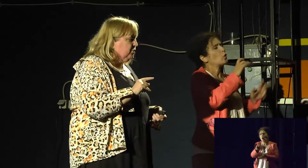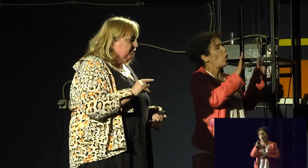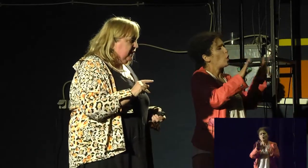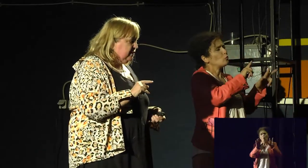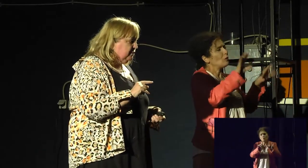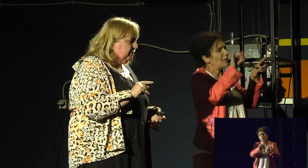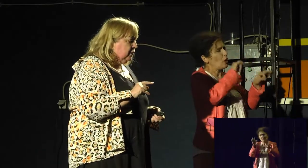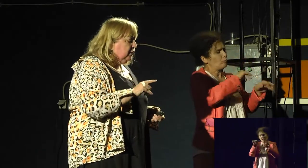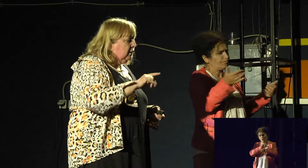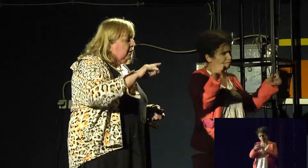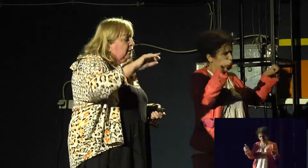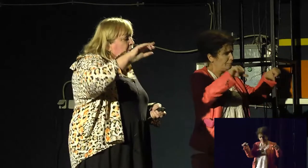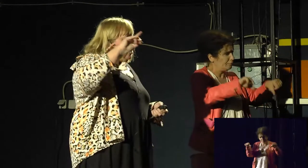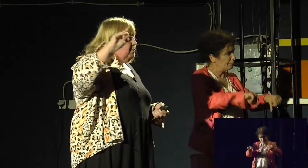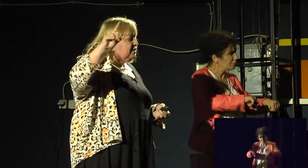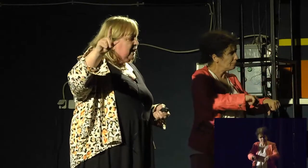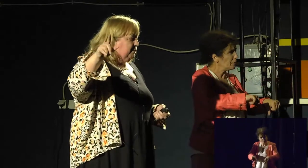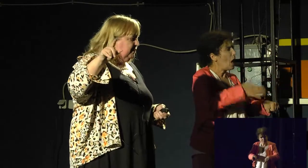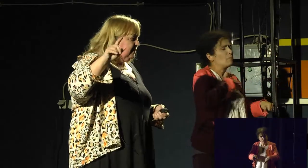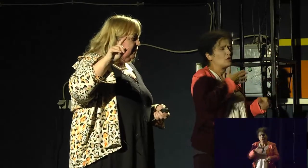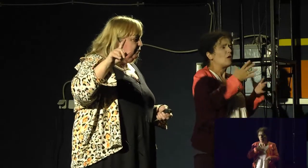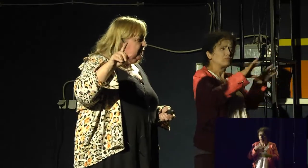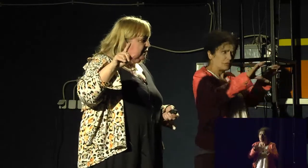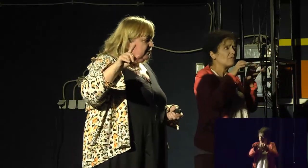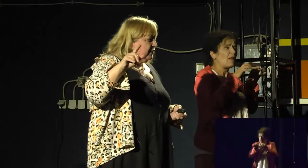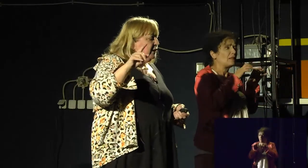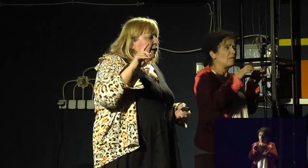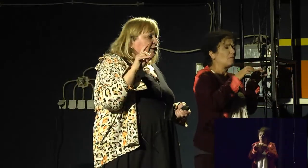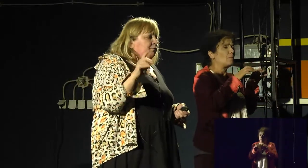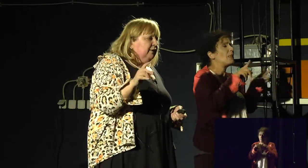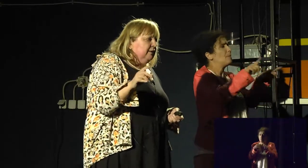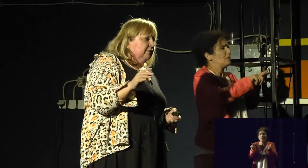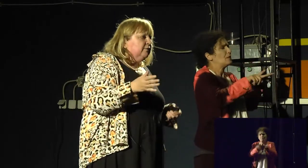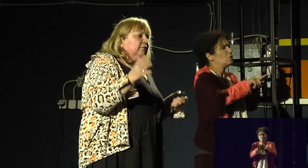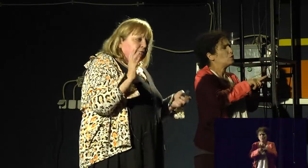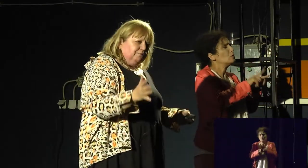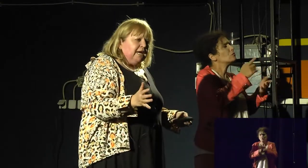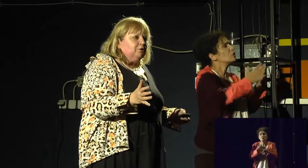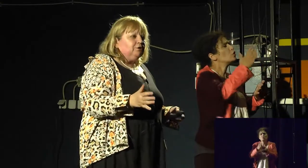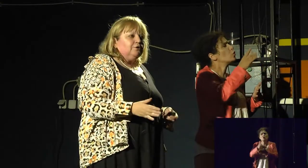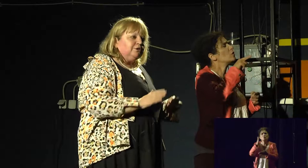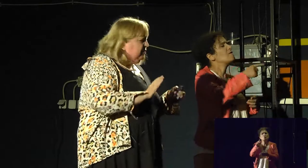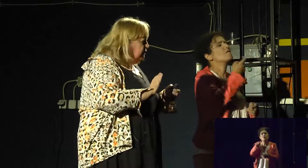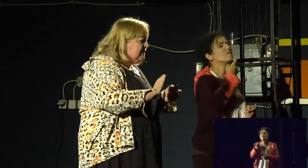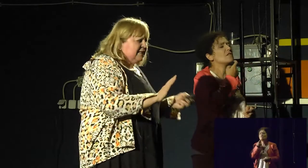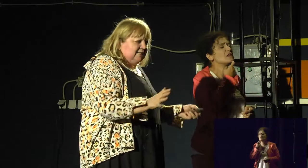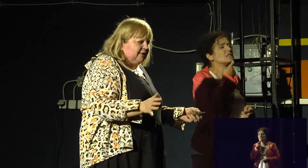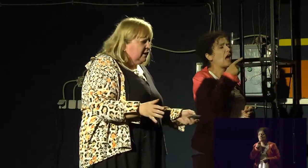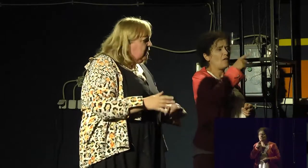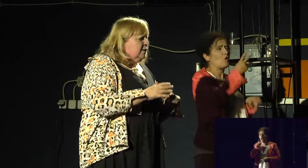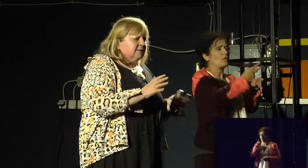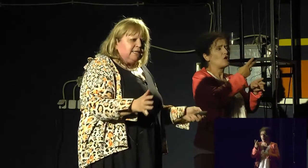extremely cost-effective. The opposite happened in Finland. In Finland, very good country,